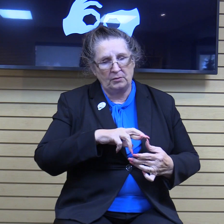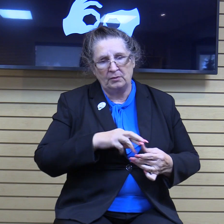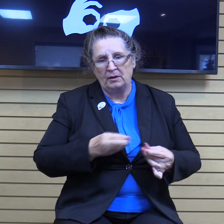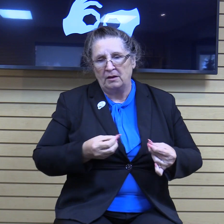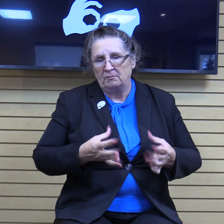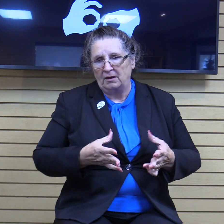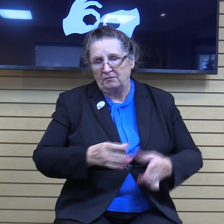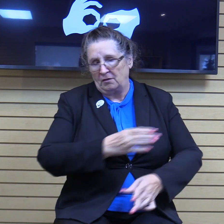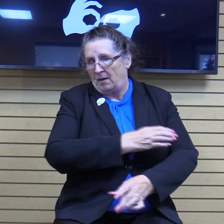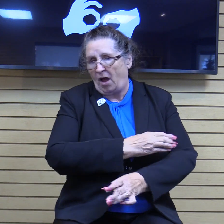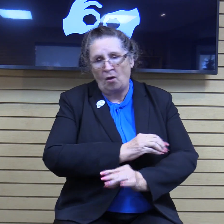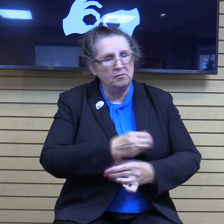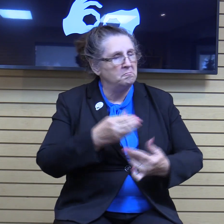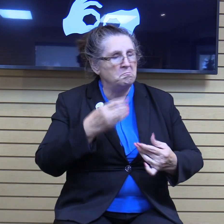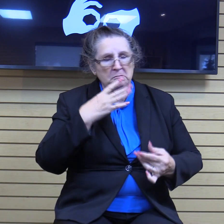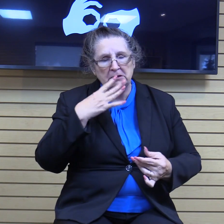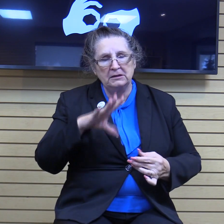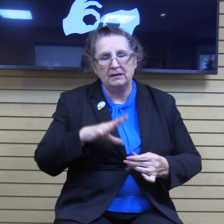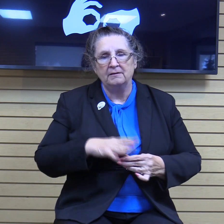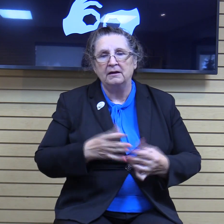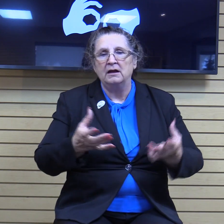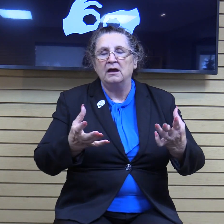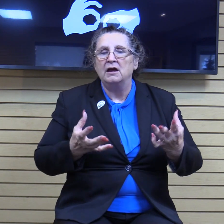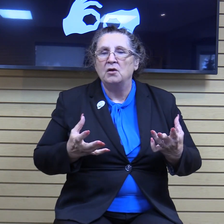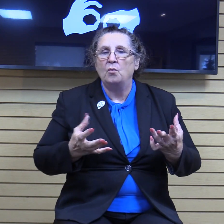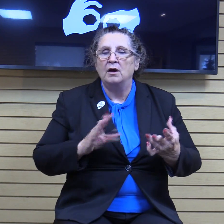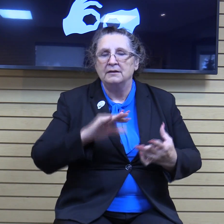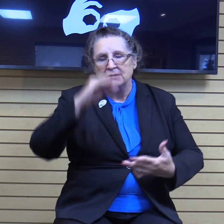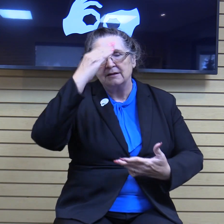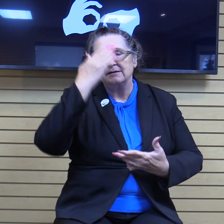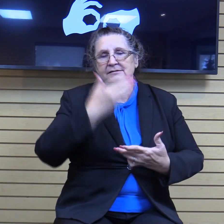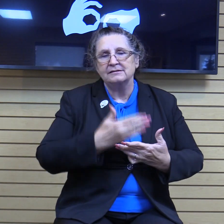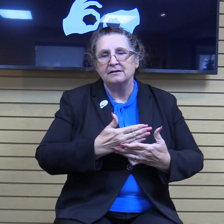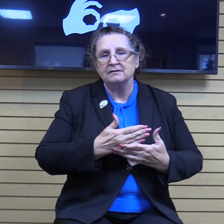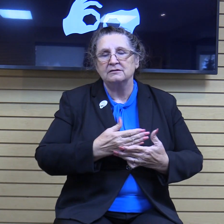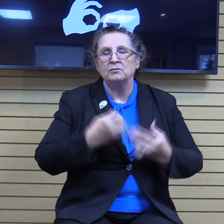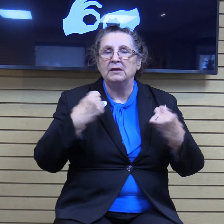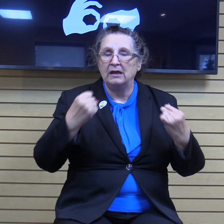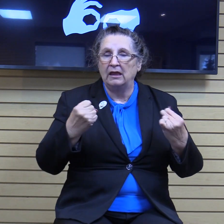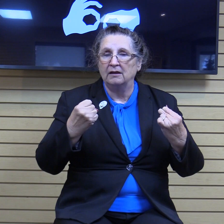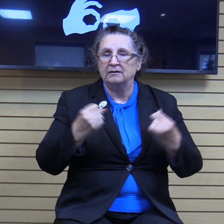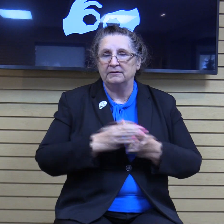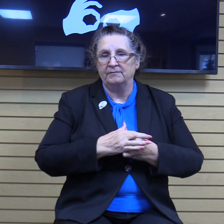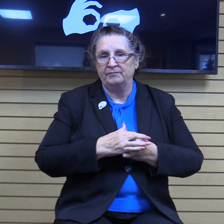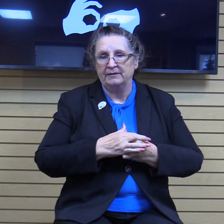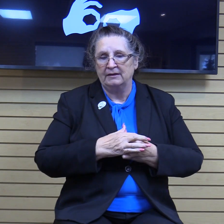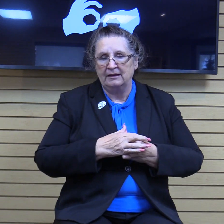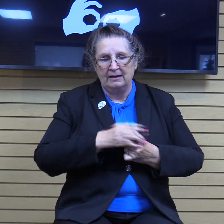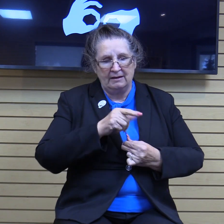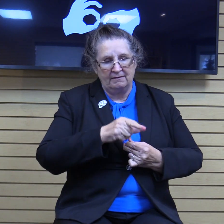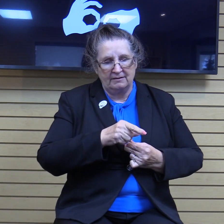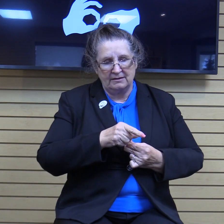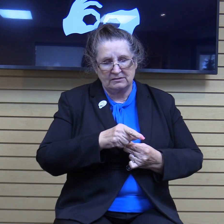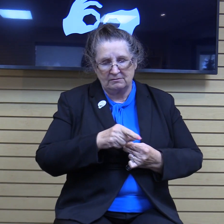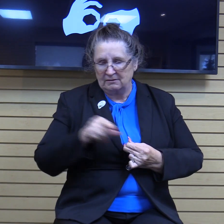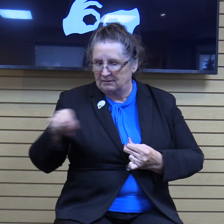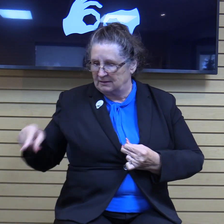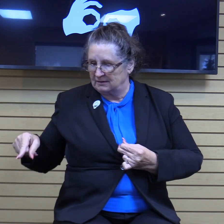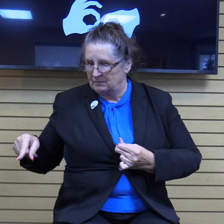the power. He just wants his son to be healed. And if this guy heals people, I want